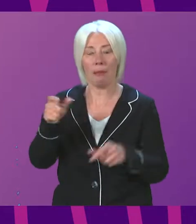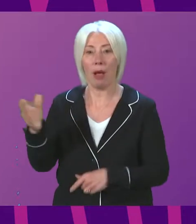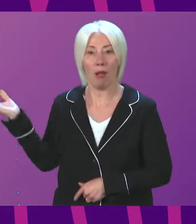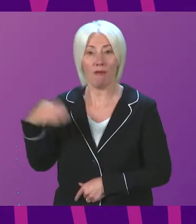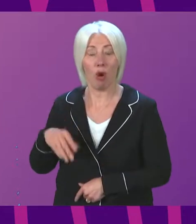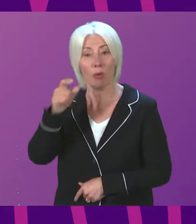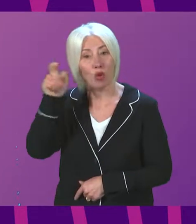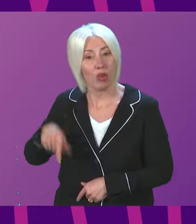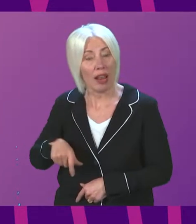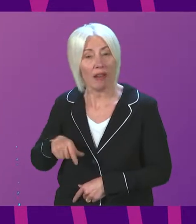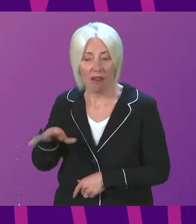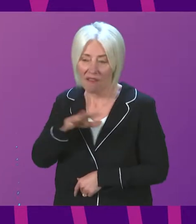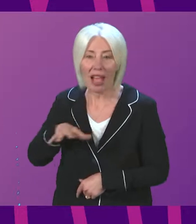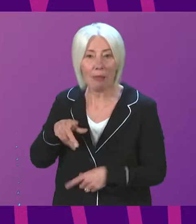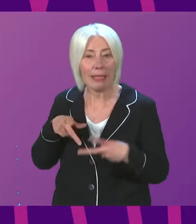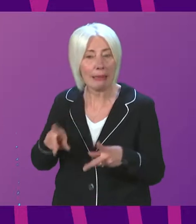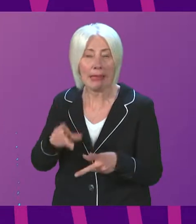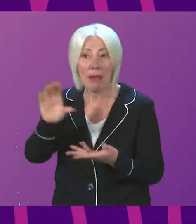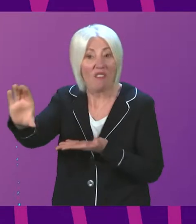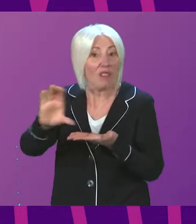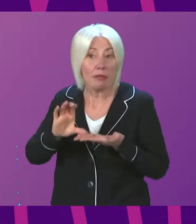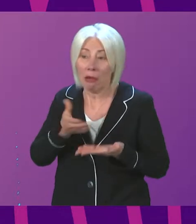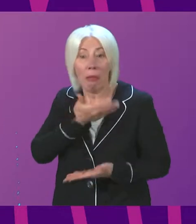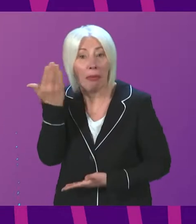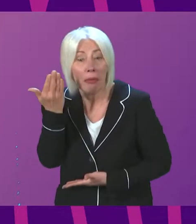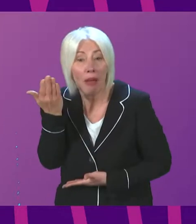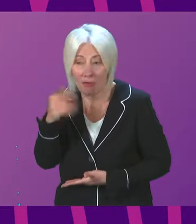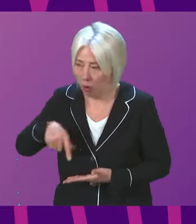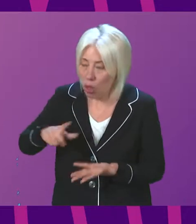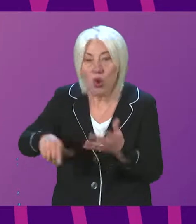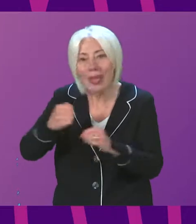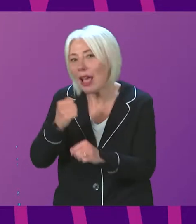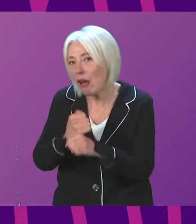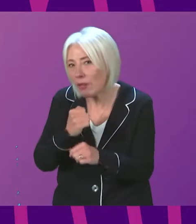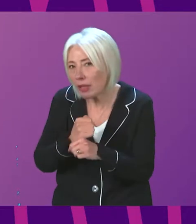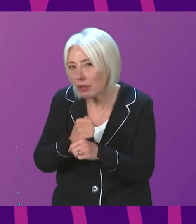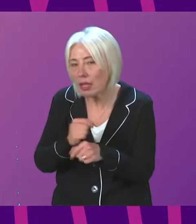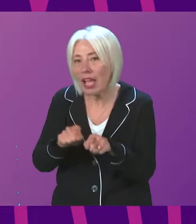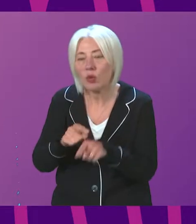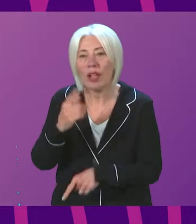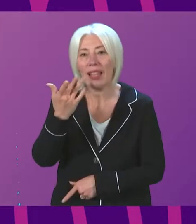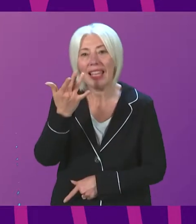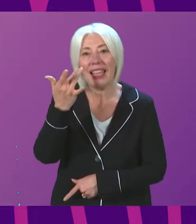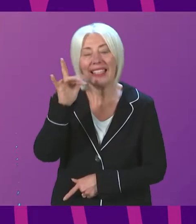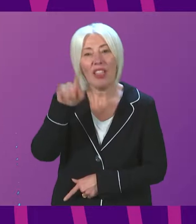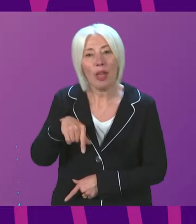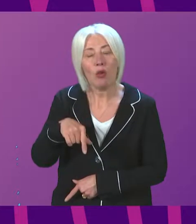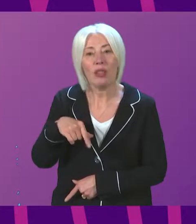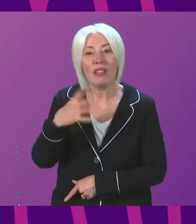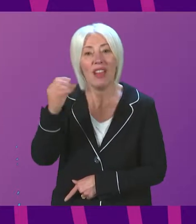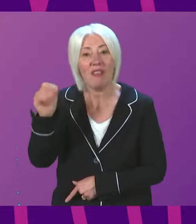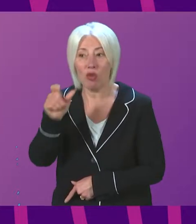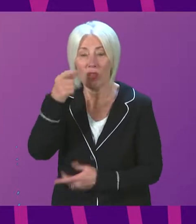the Ukraine family scheme receive no funding at all from the UK government and even the £10,500 per